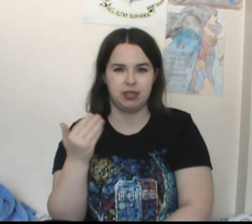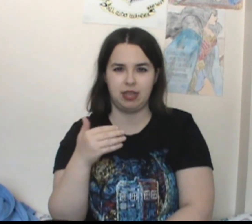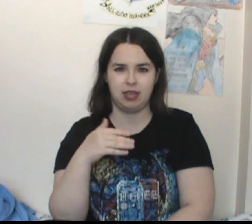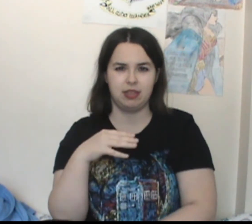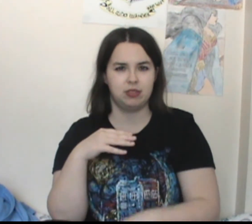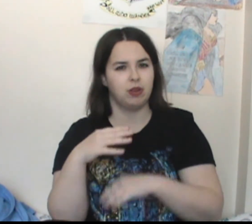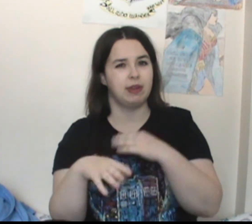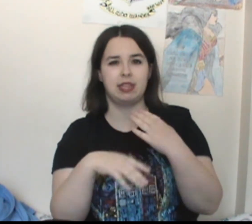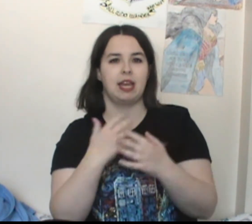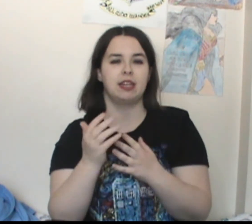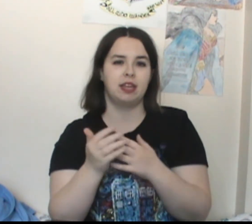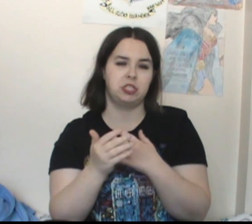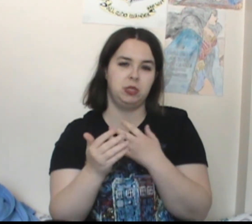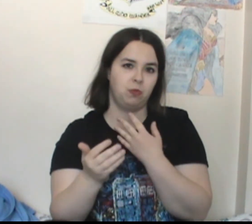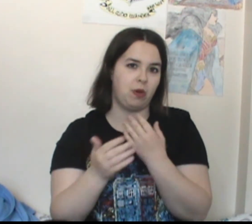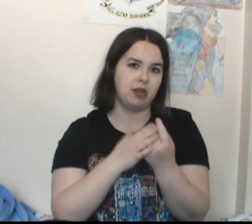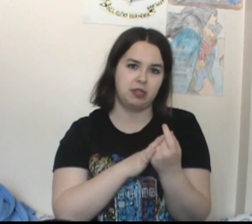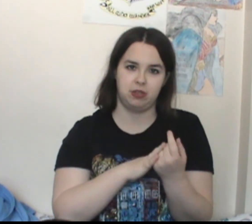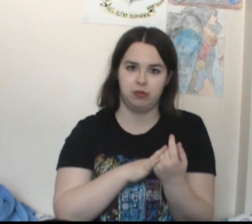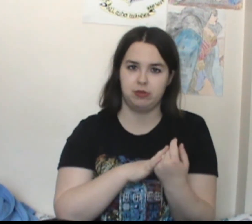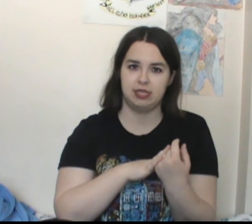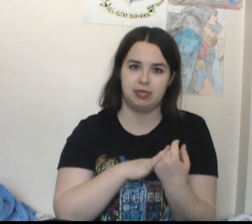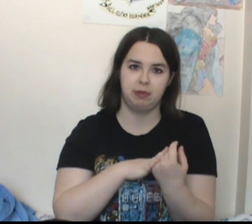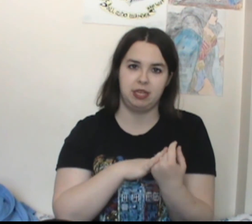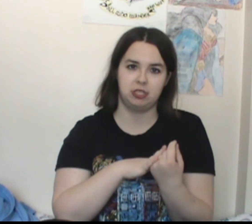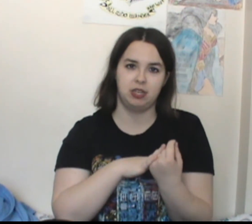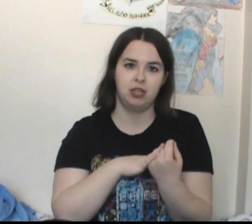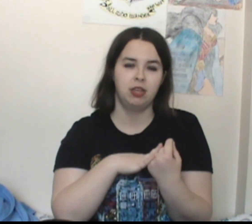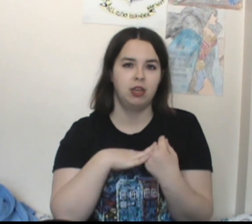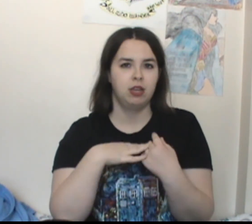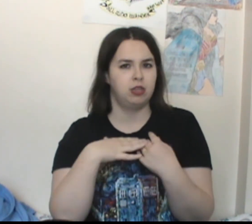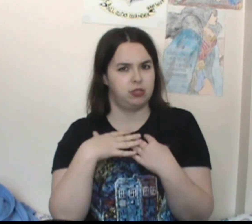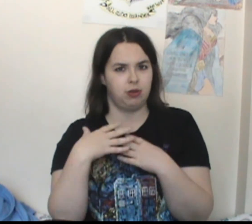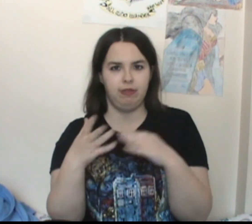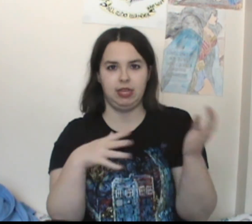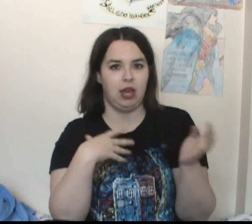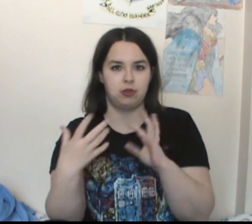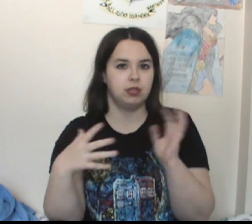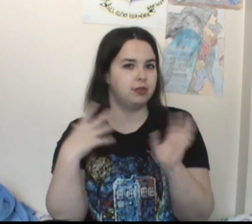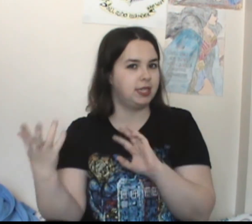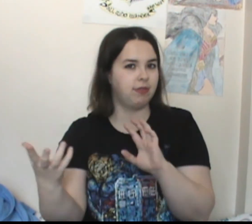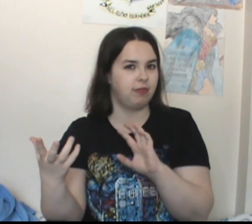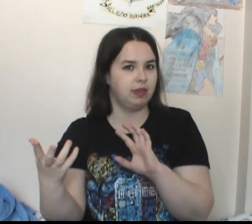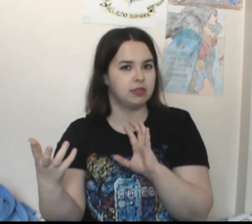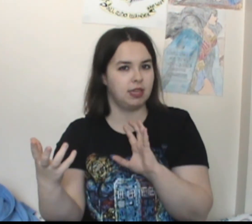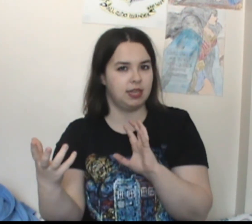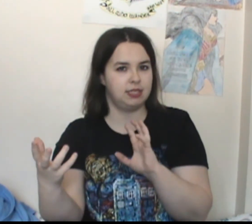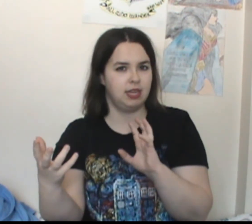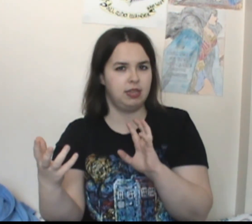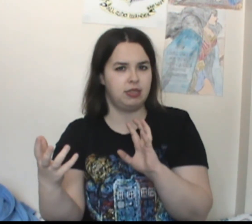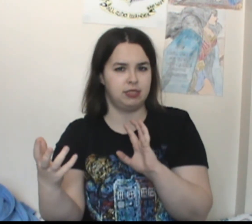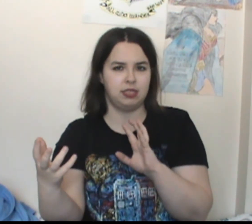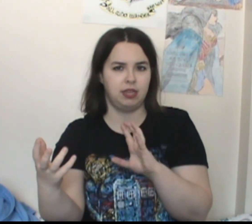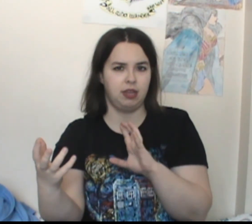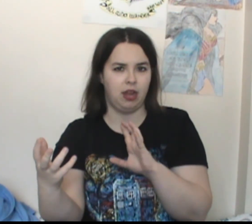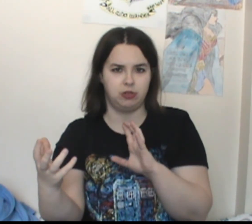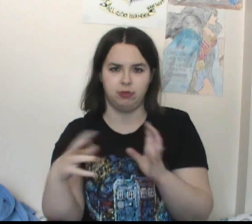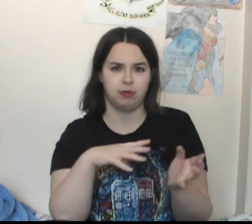sort of at the end that she wanted to do this simulation to sort of encounter those different fears like I said. To see how she would